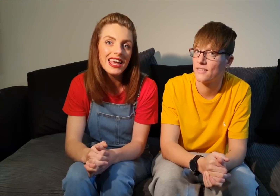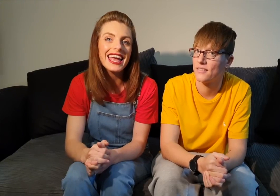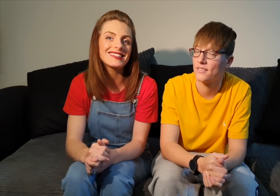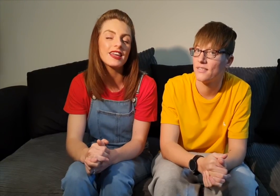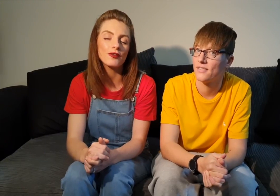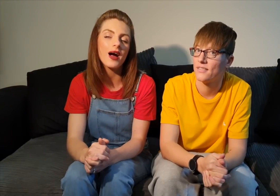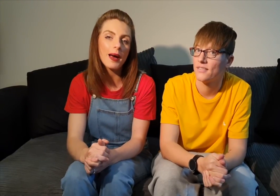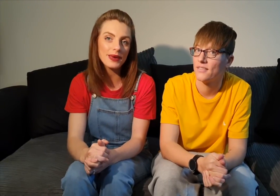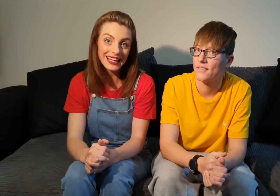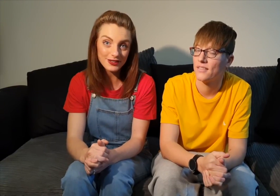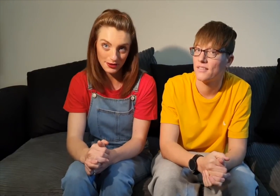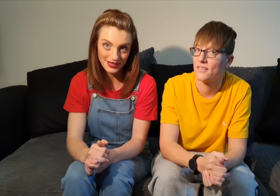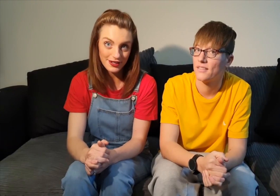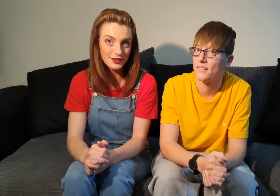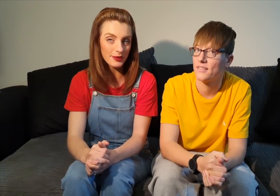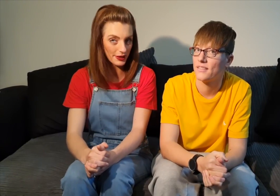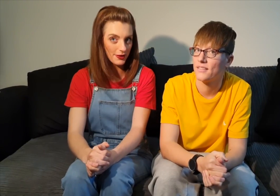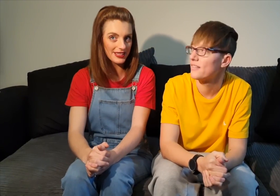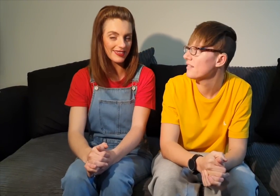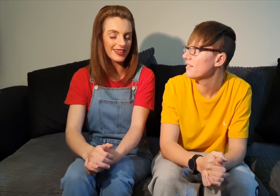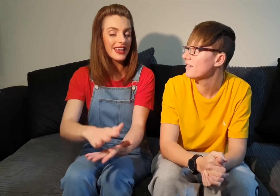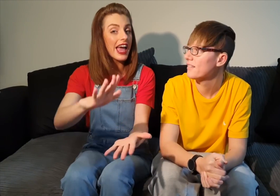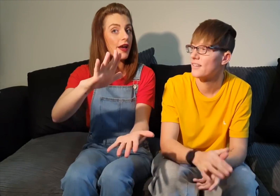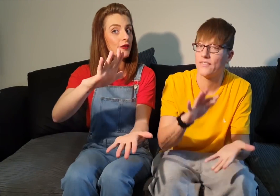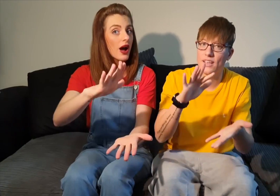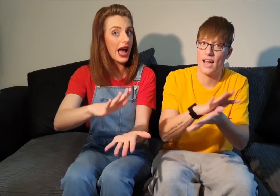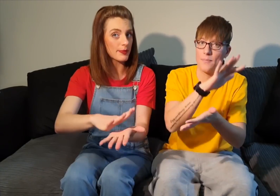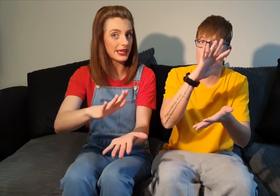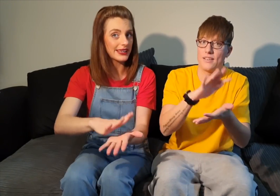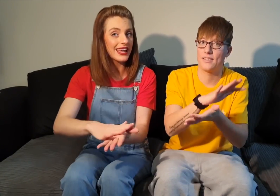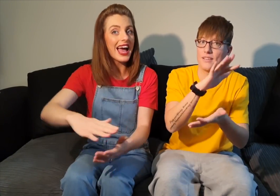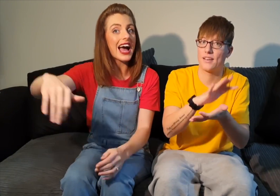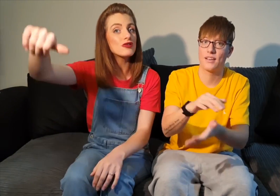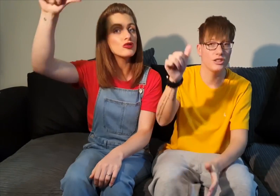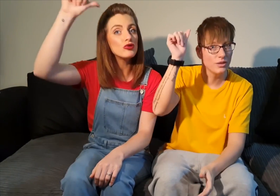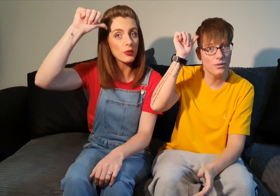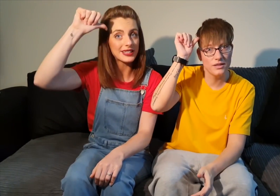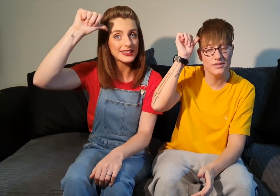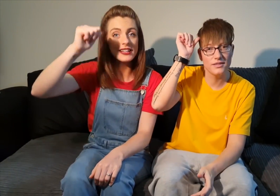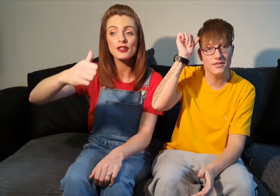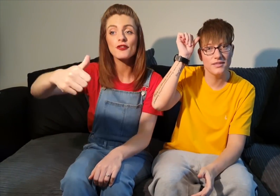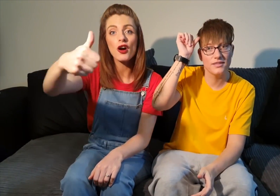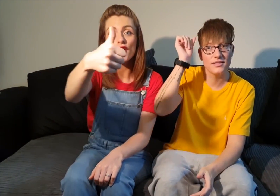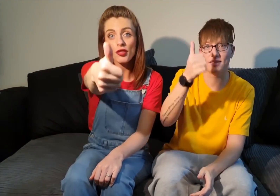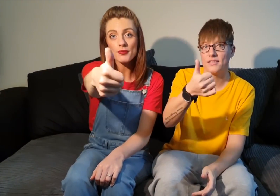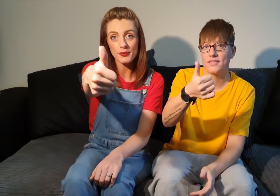it's if you're happy and you know it so it goes like this if you're happy and you know it so you've got a thumbs up